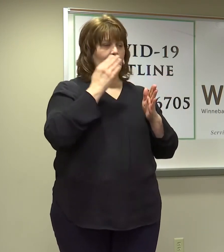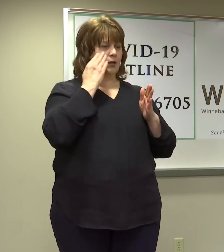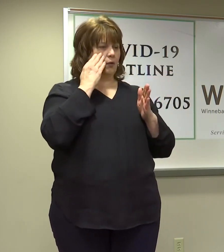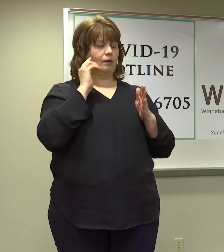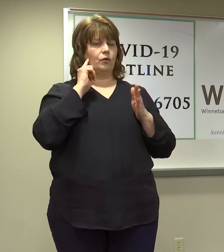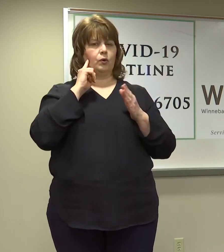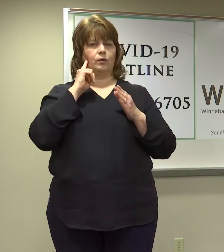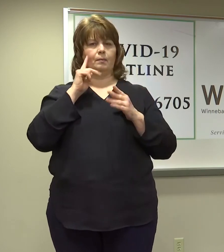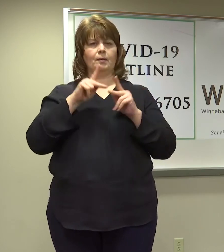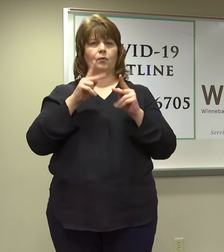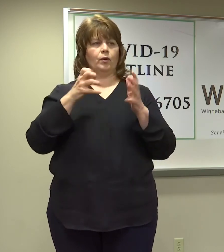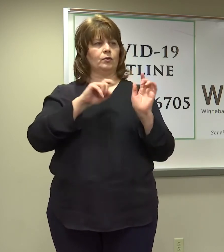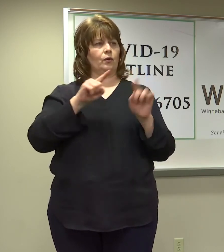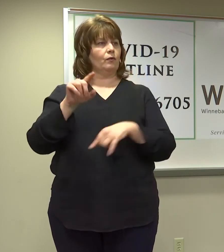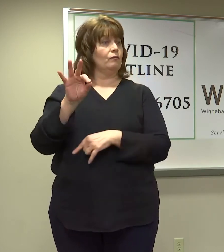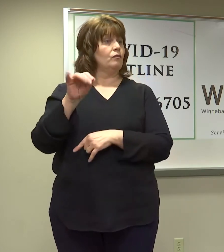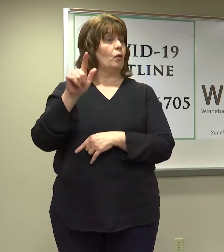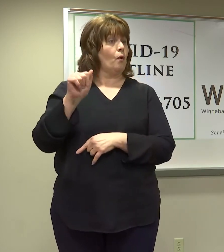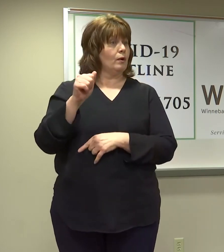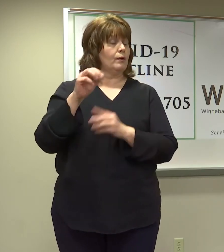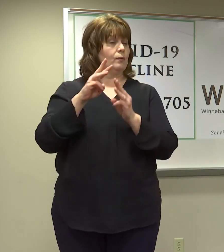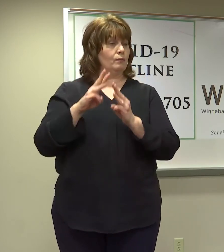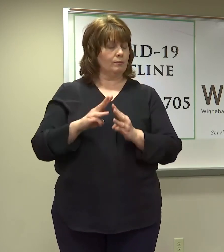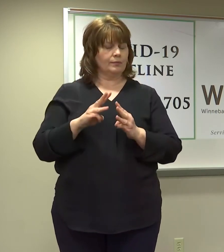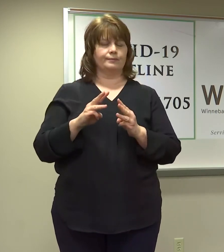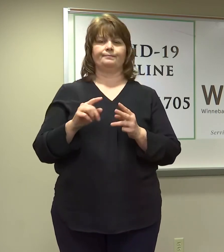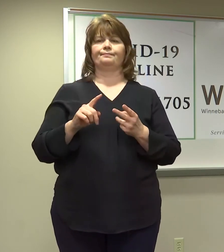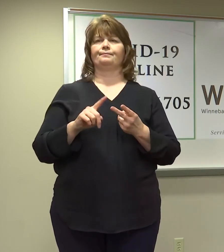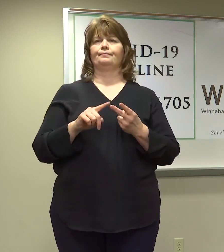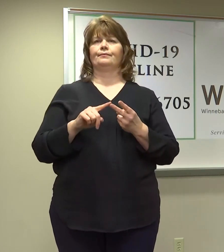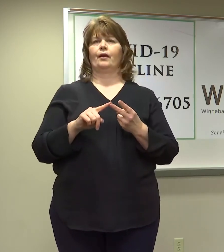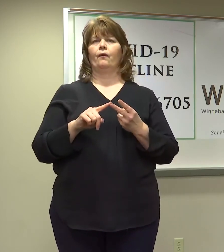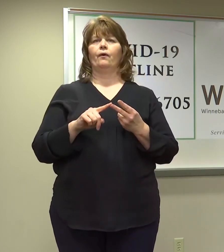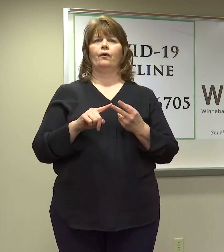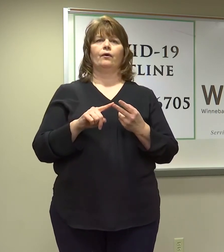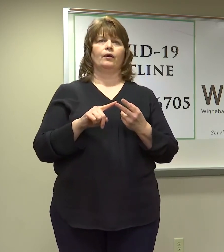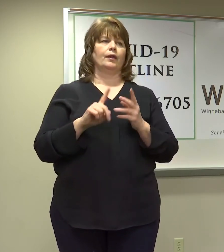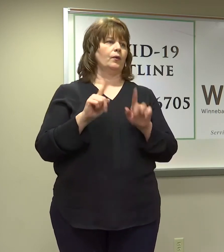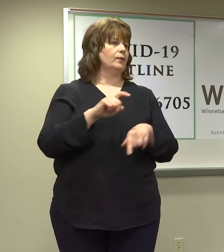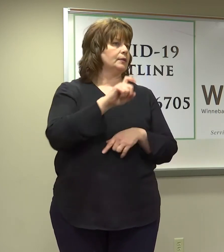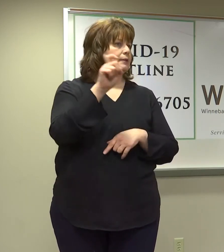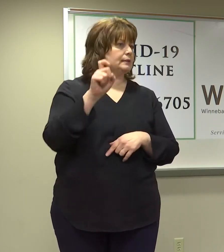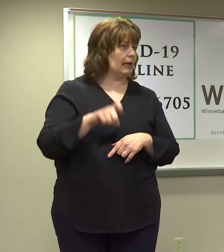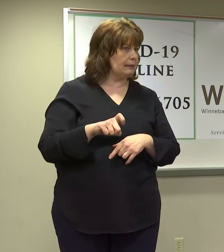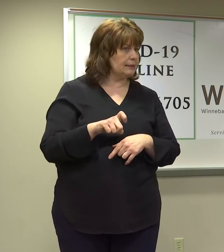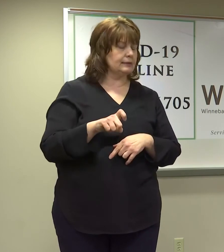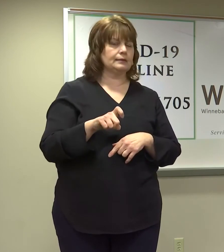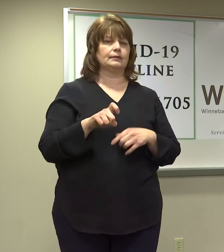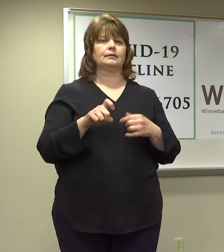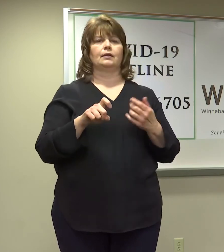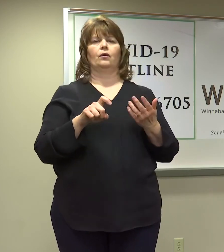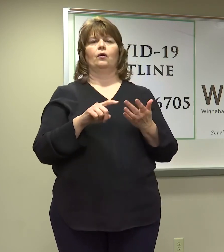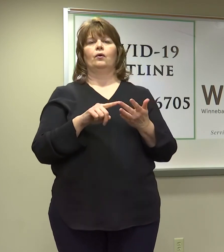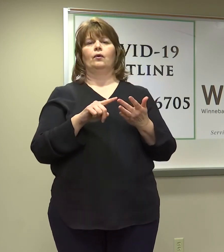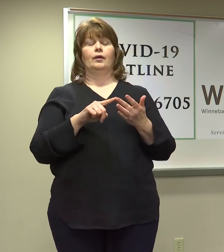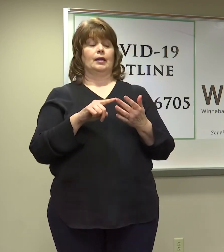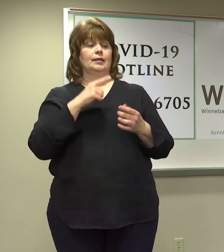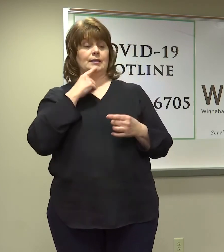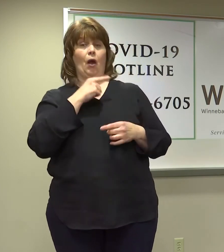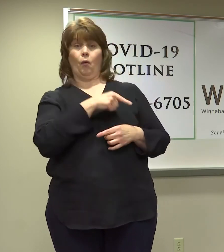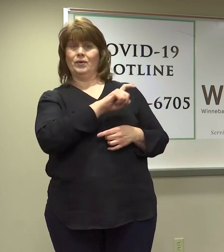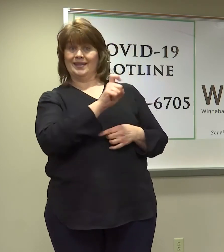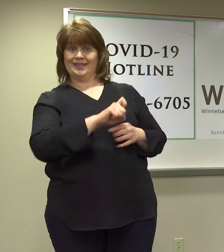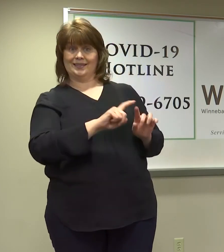I've heard about people that want to go to Florida for the winter. Or they Florida in Texas. And they'll say, can I get my vaccine? They're getting it there